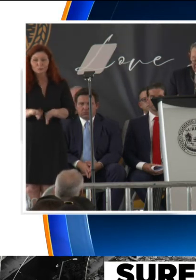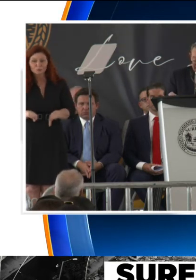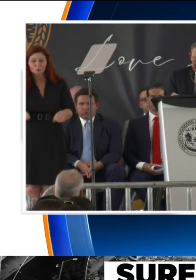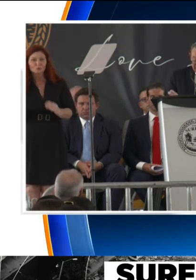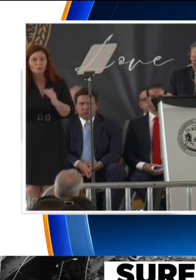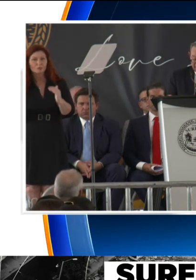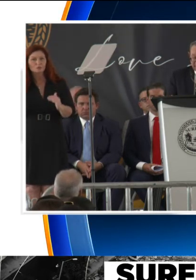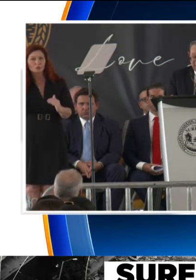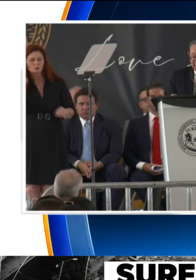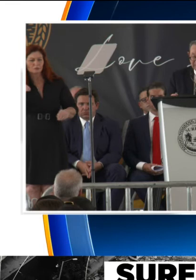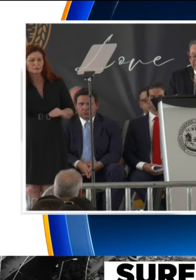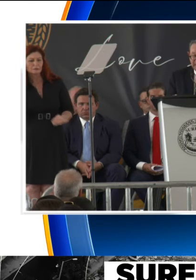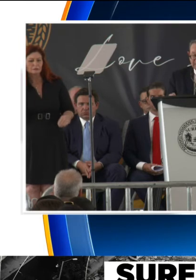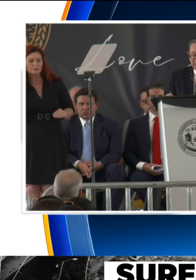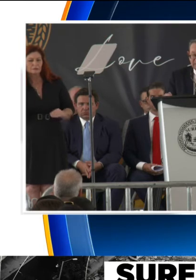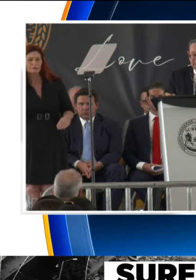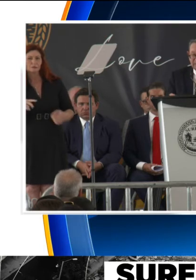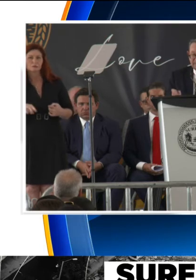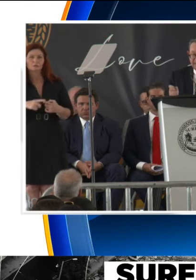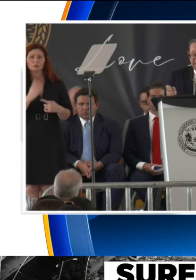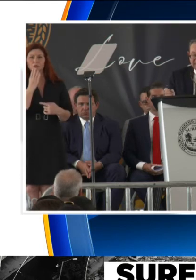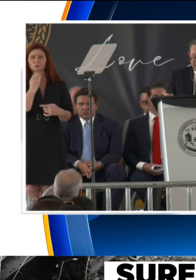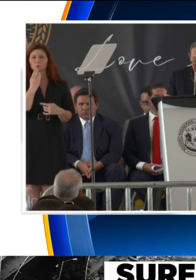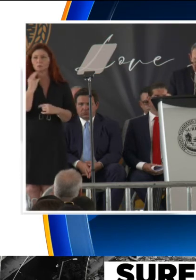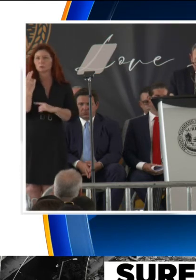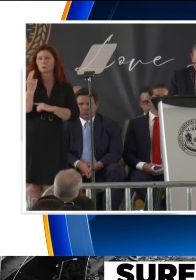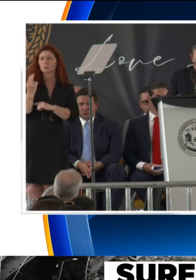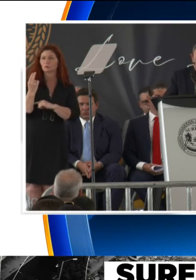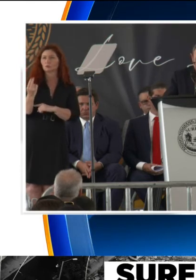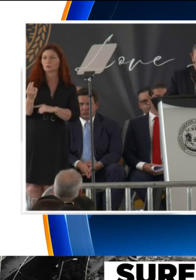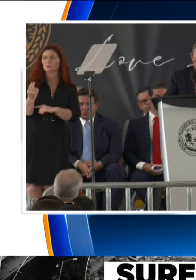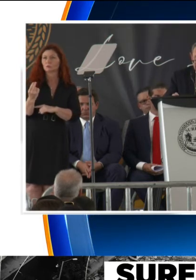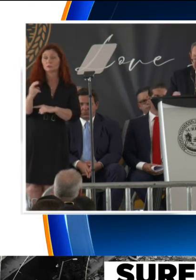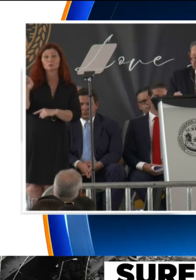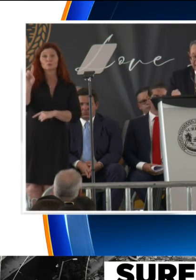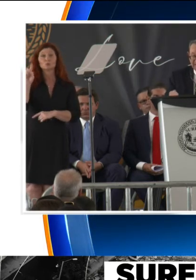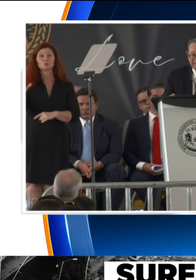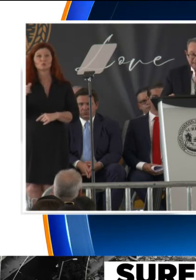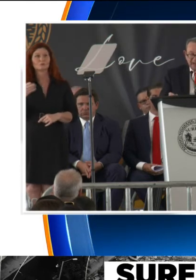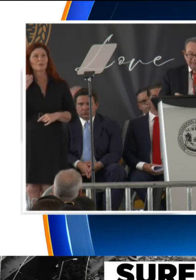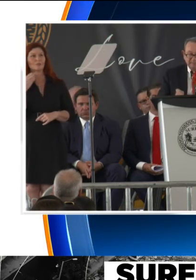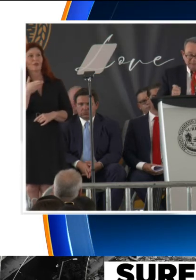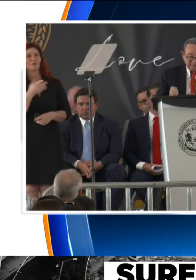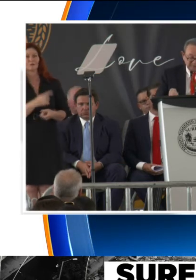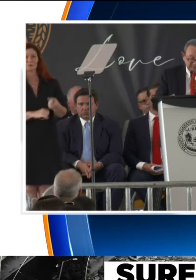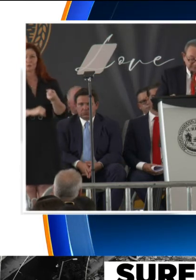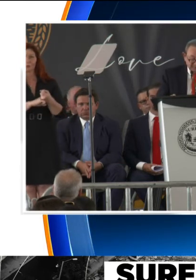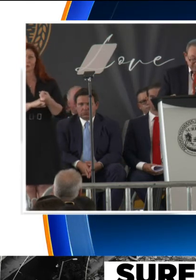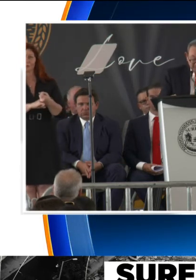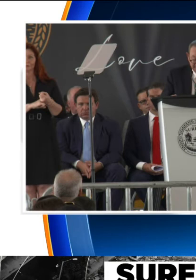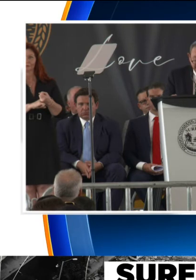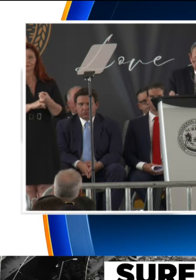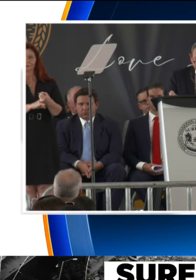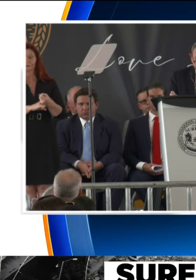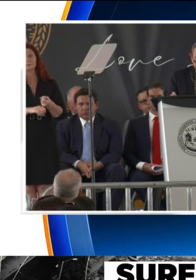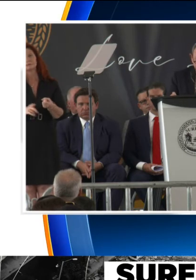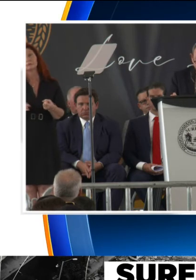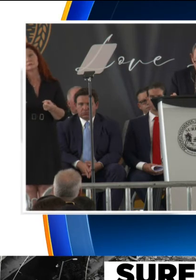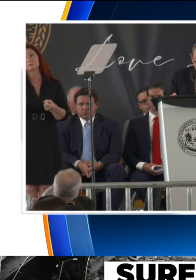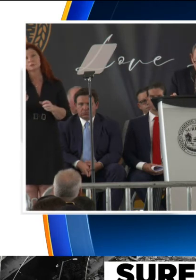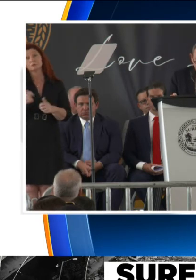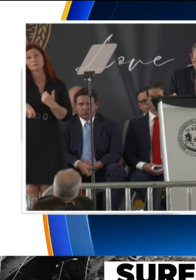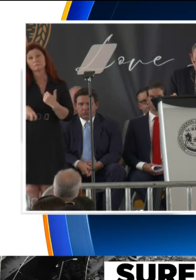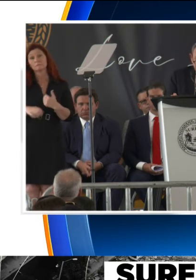about the Holocaust, and Judy would be there for her, because every time was such a difficult time for her.